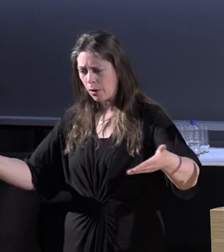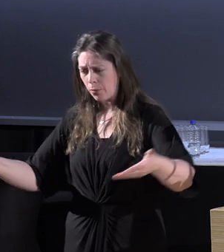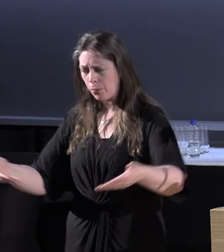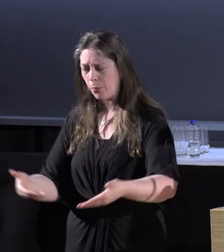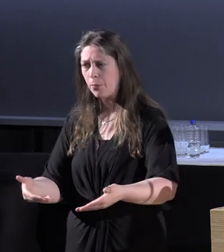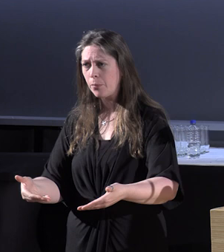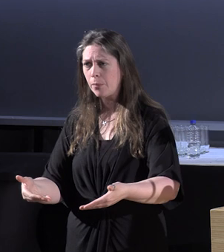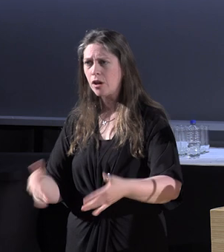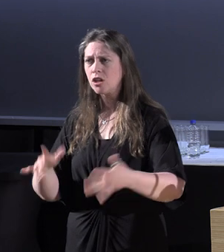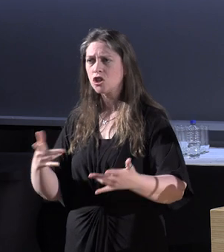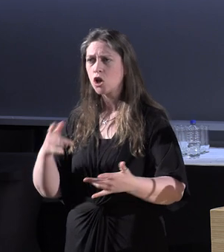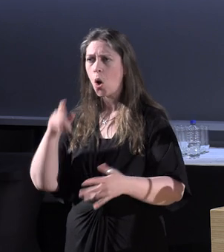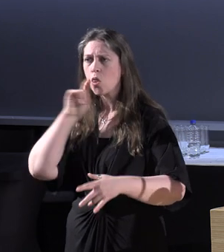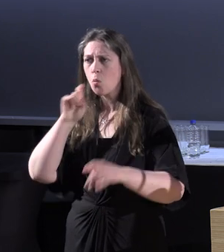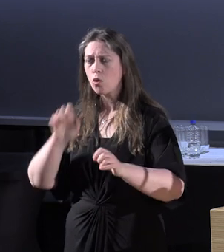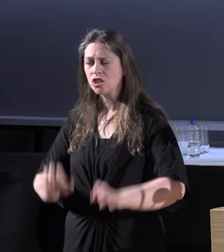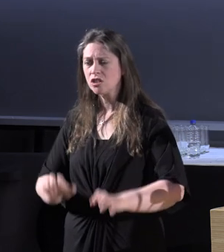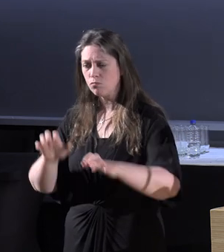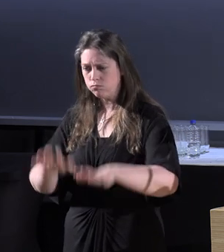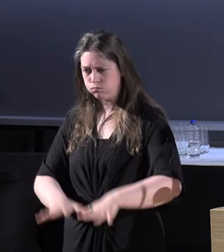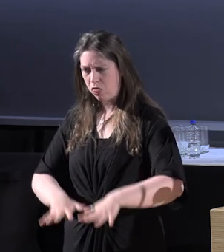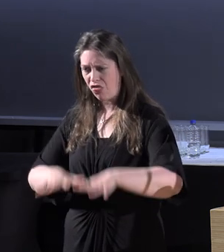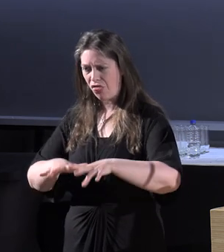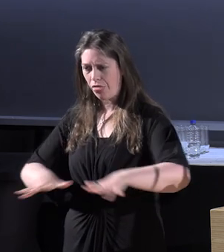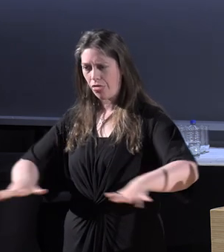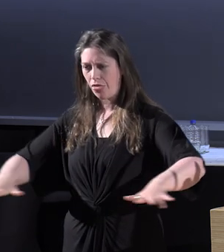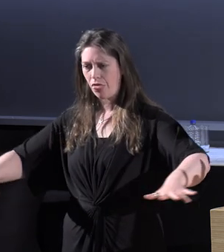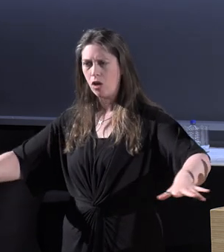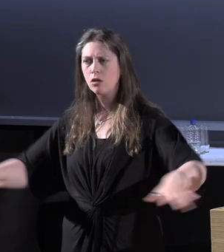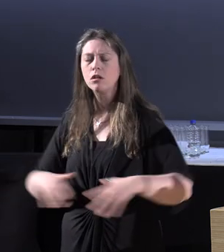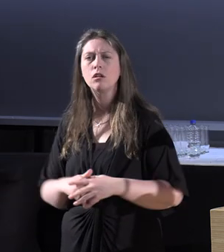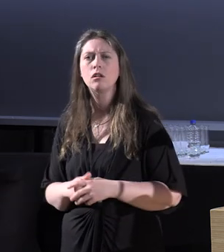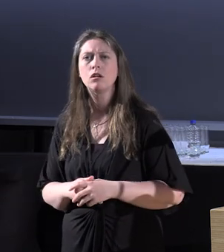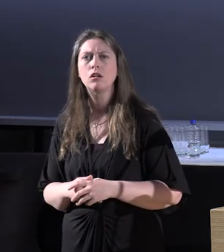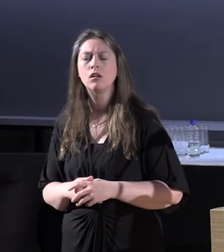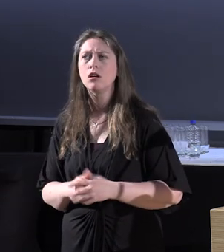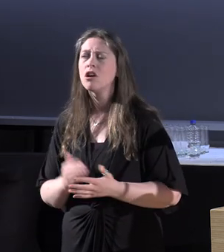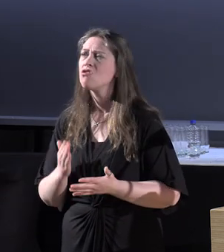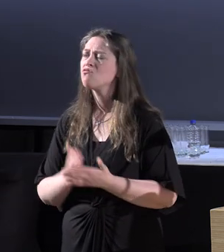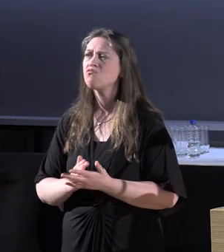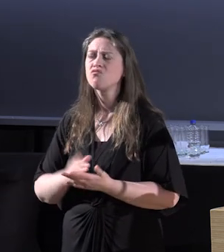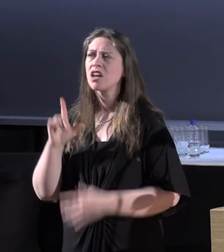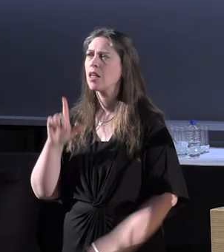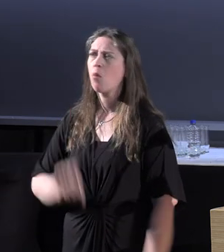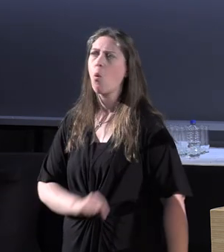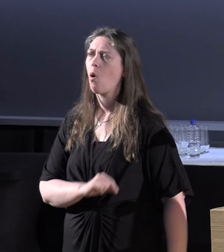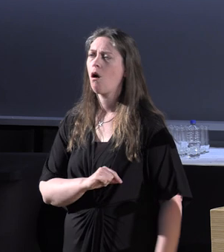drain. So water just poured all over the marble everywhere. Really, really poor.